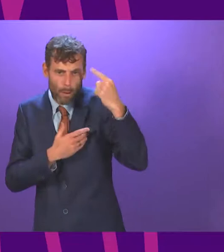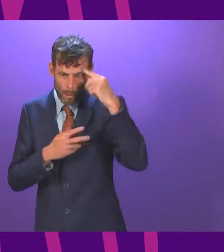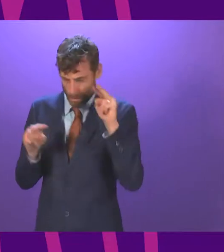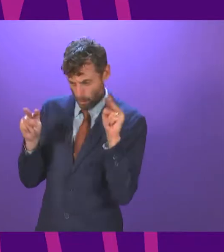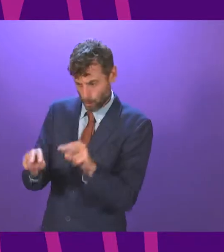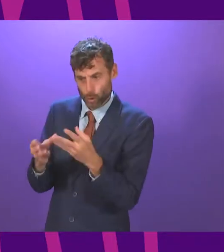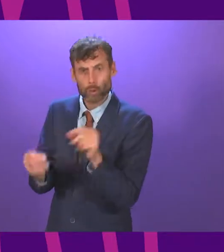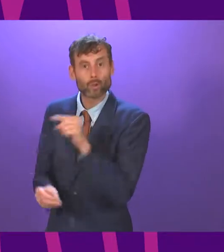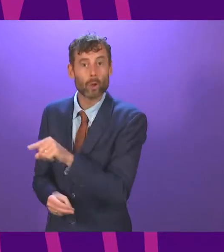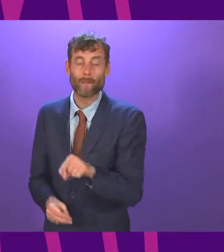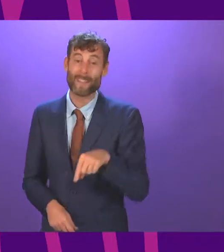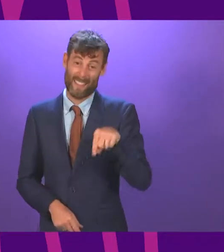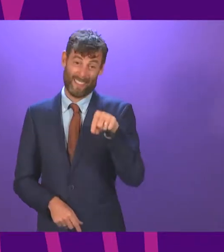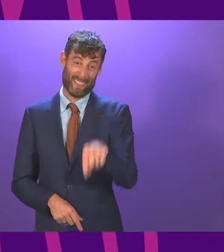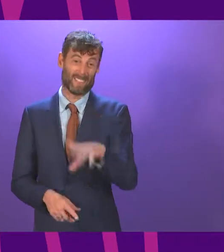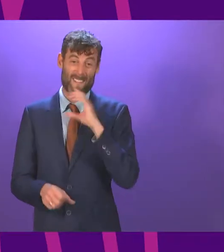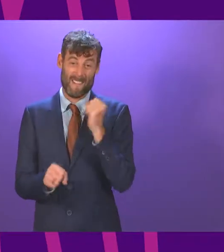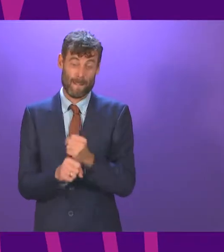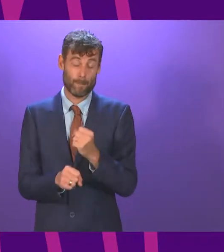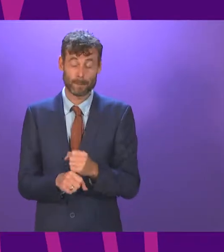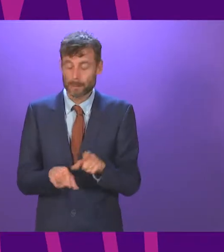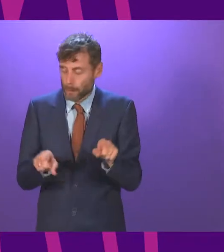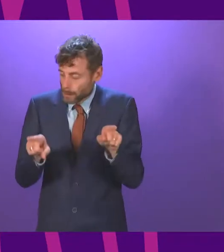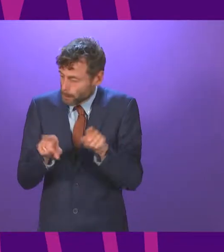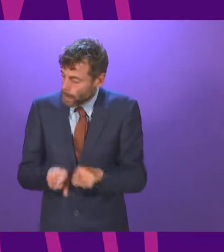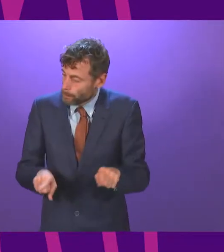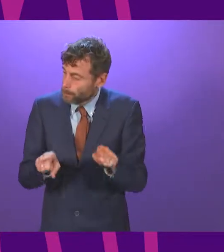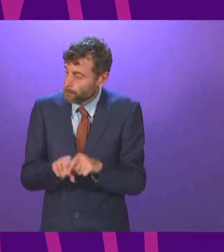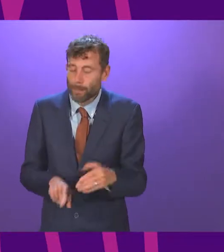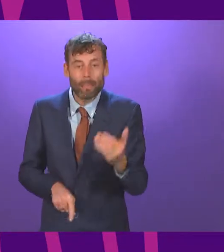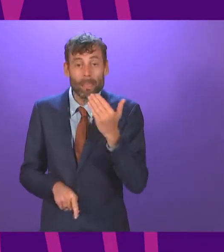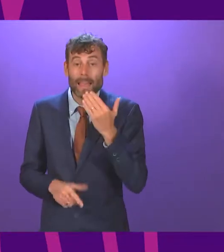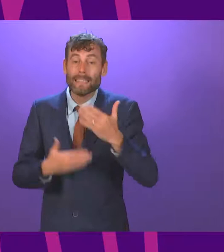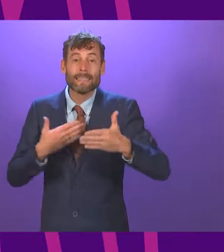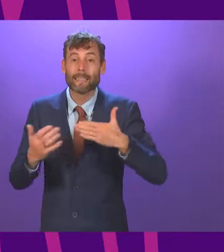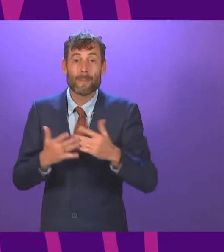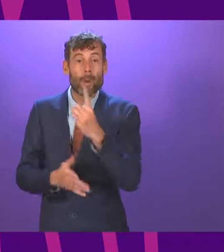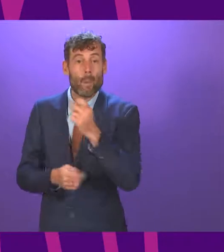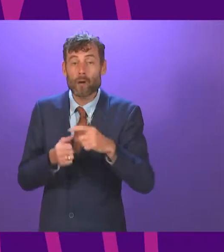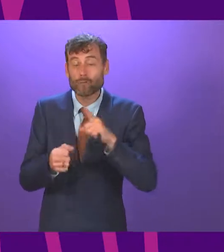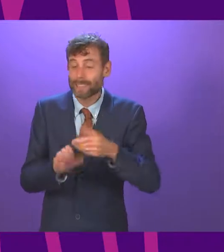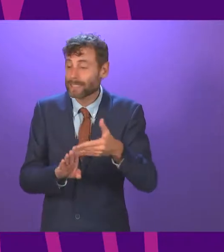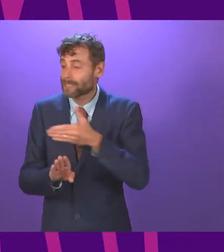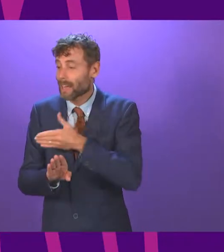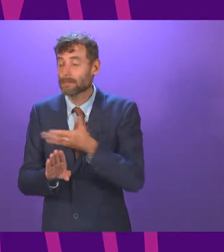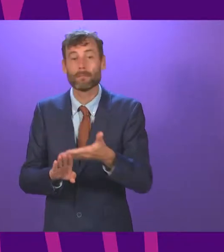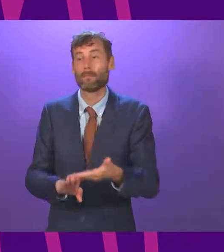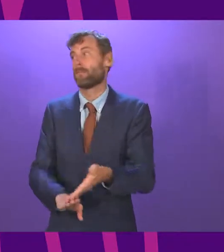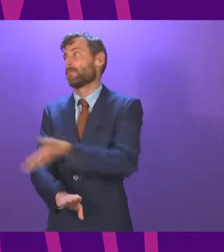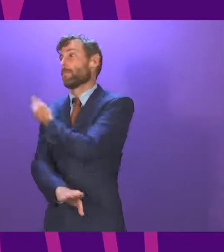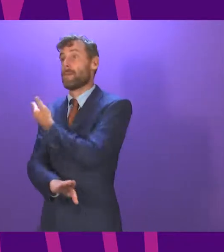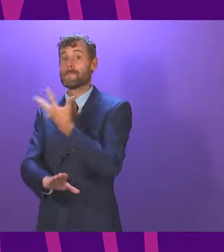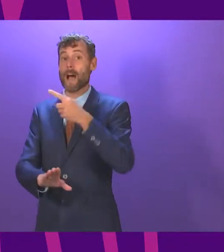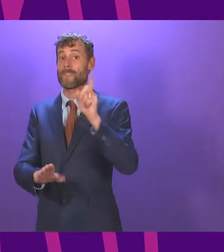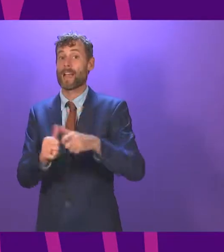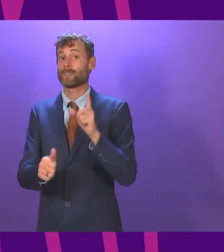Deputy Tired, stale Government, regardless of whether we're debating 100 days or 5,000 days. That's why the Scottish Conservatives, as the